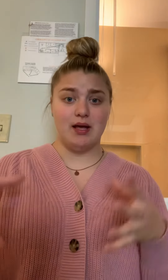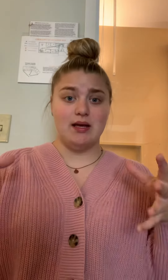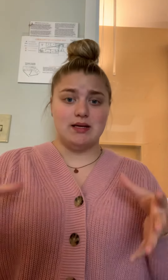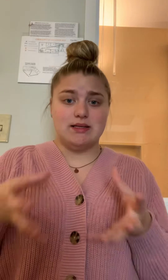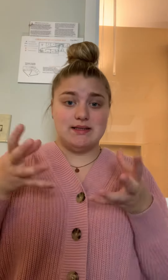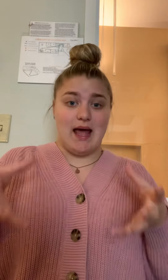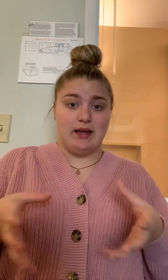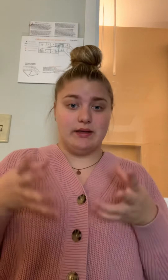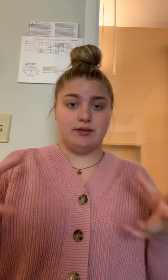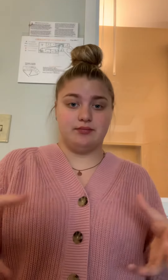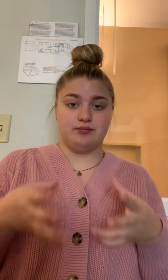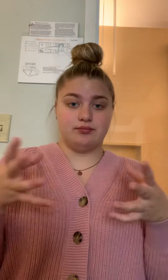Salad.